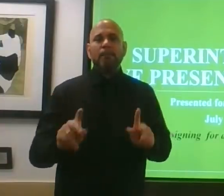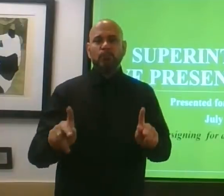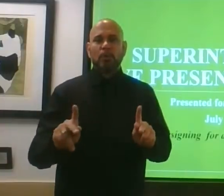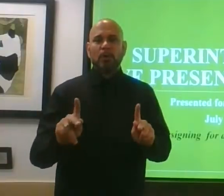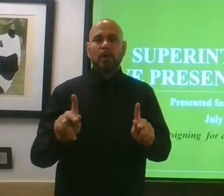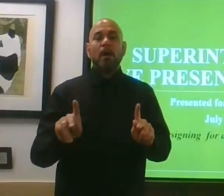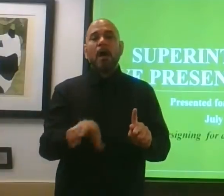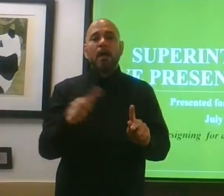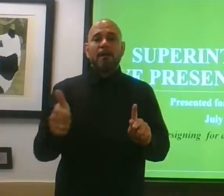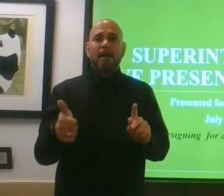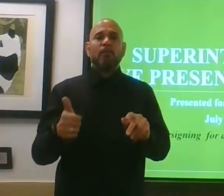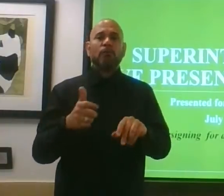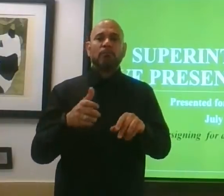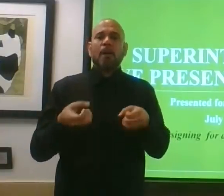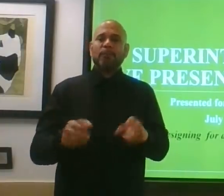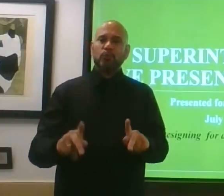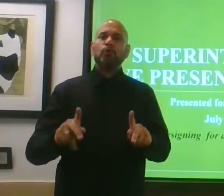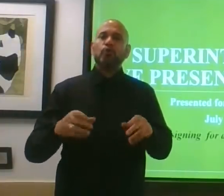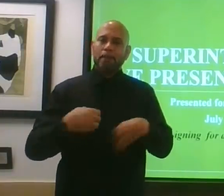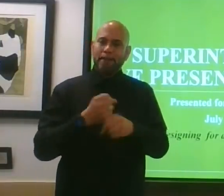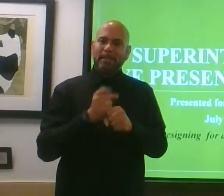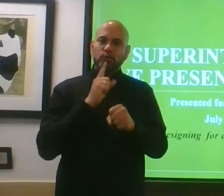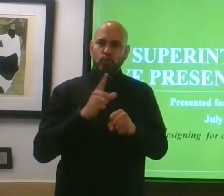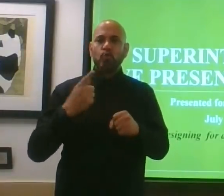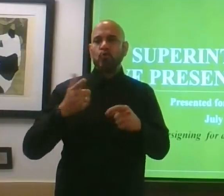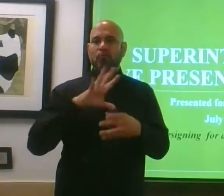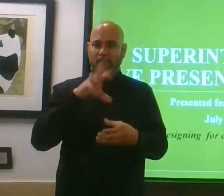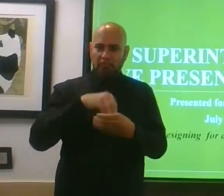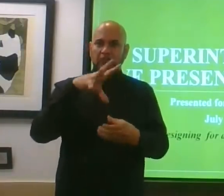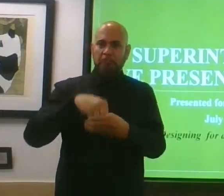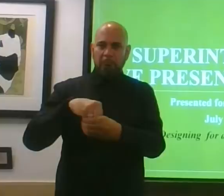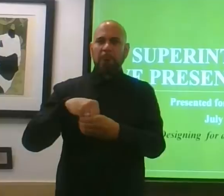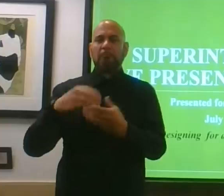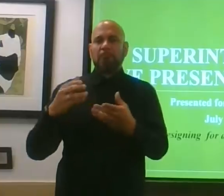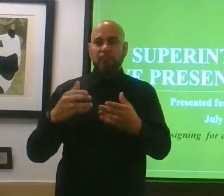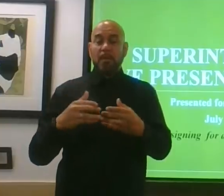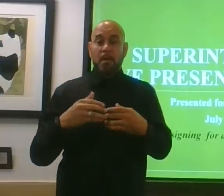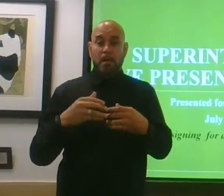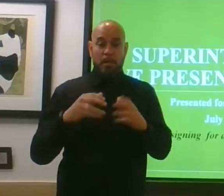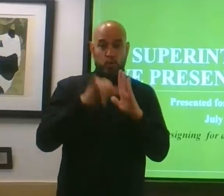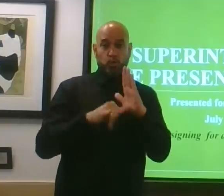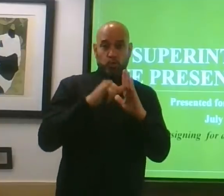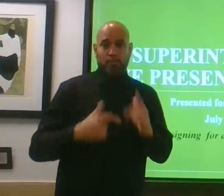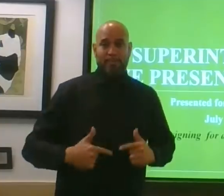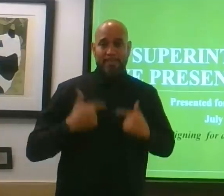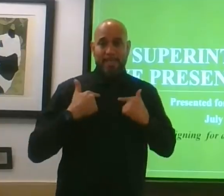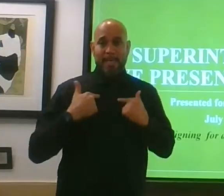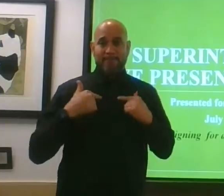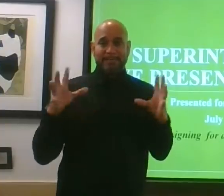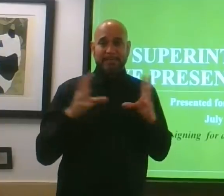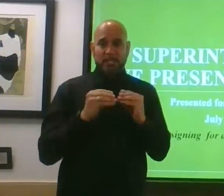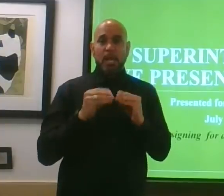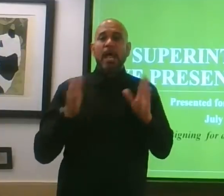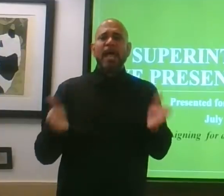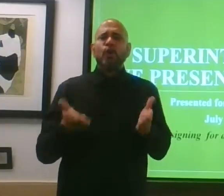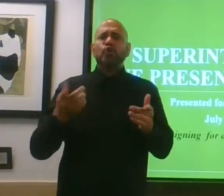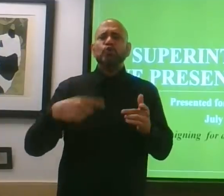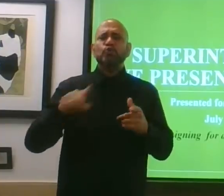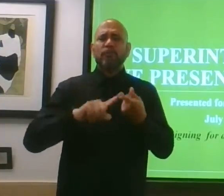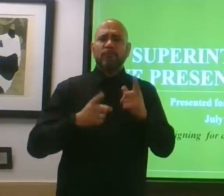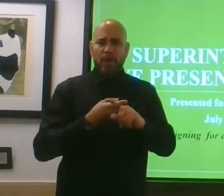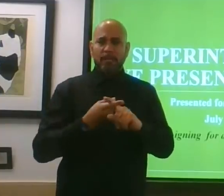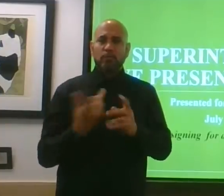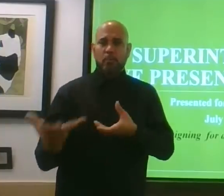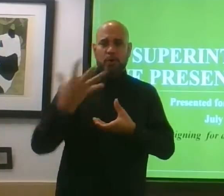let someone know that you're participating in this YouTube Live session. Encourage them as well to